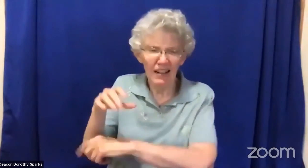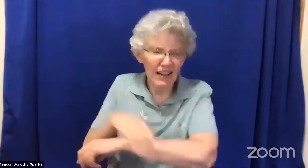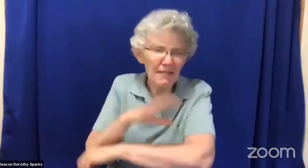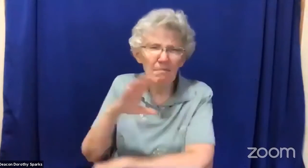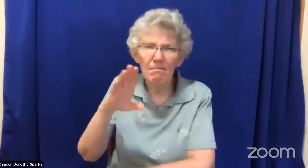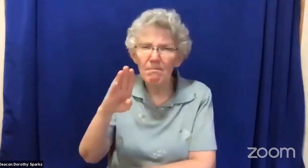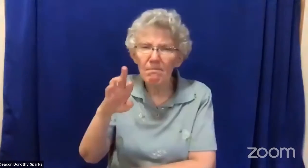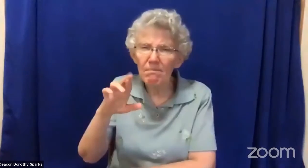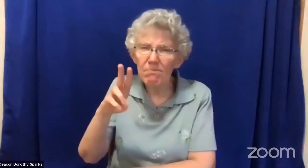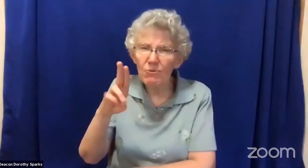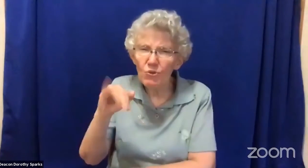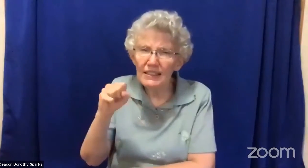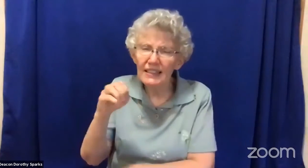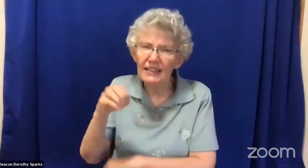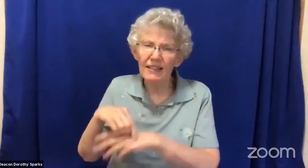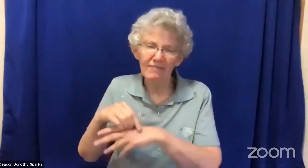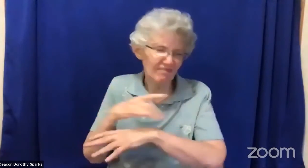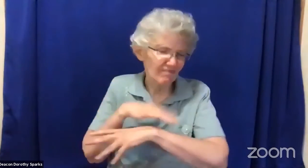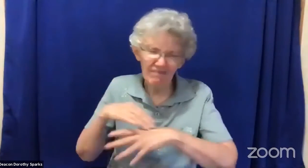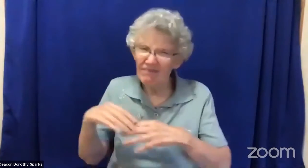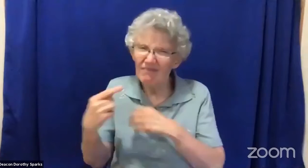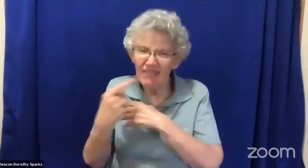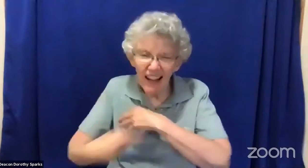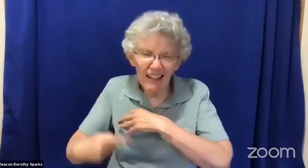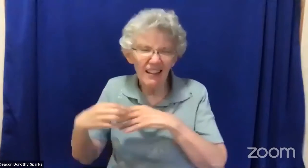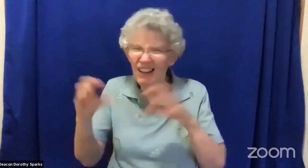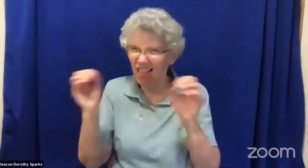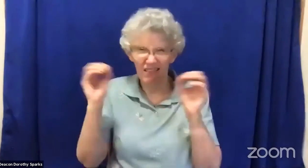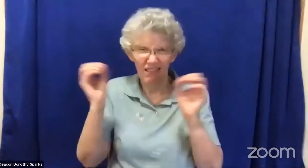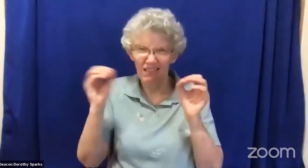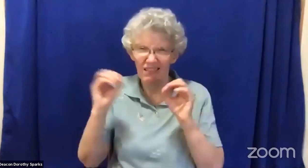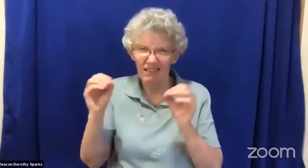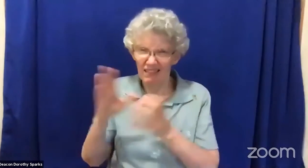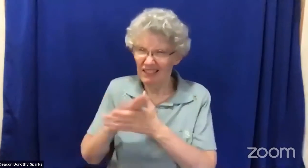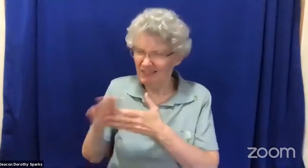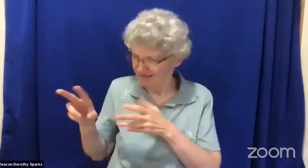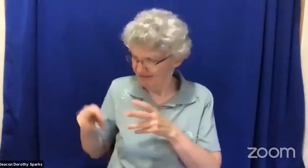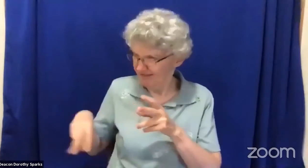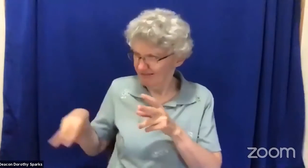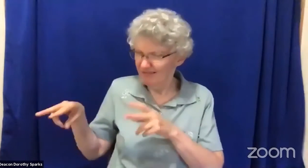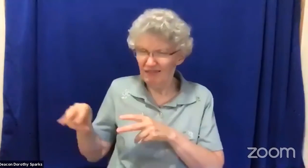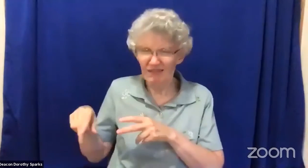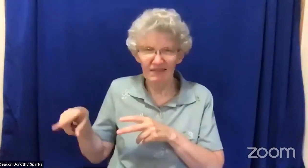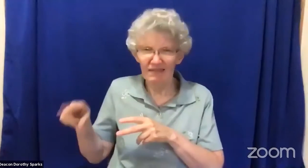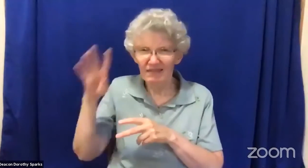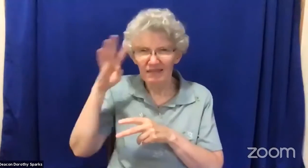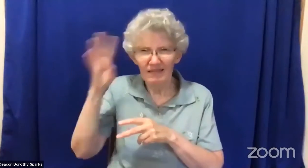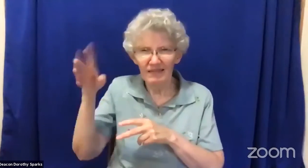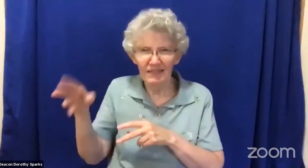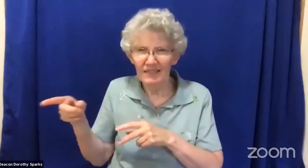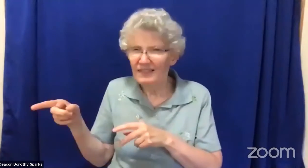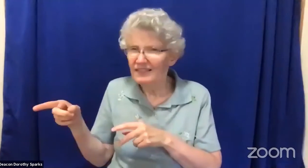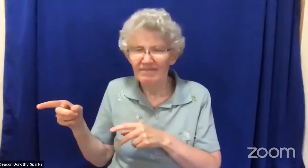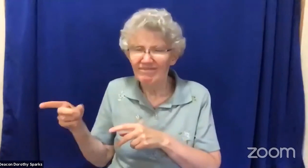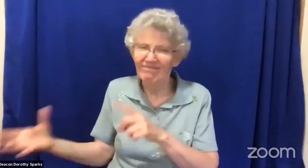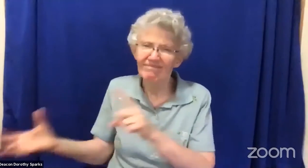So the police, they looked him over and saw that this man had no bruises on him or anything.